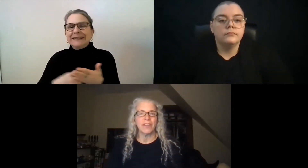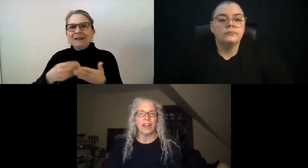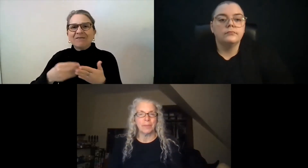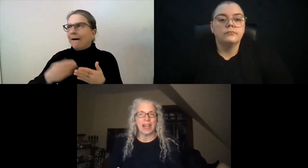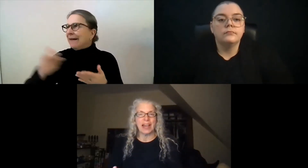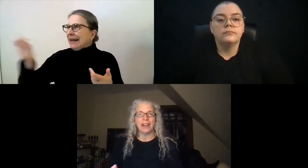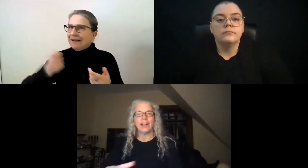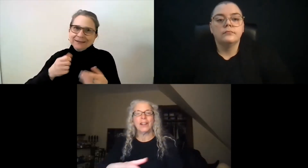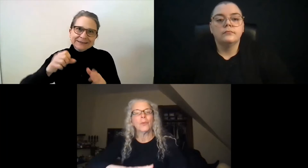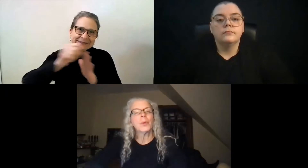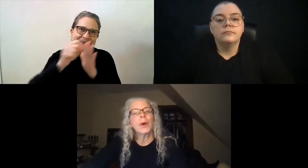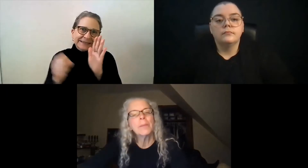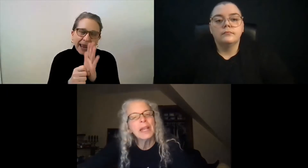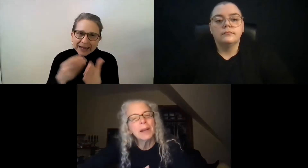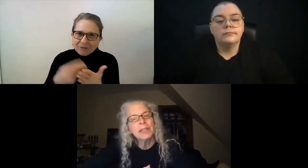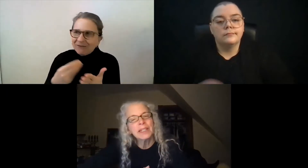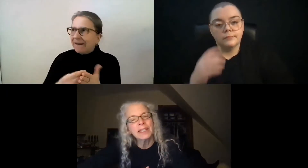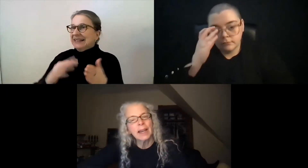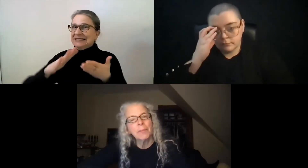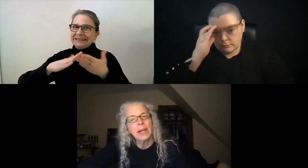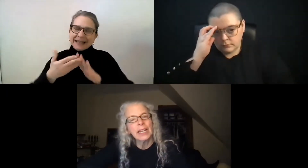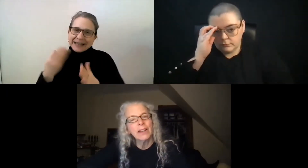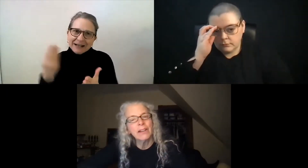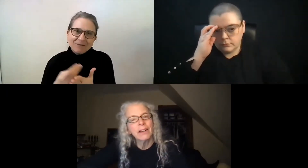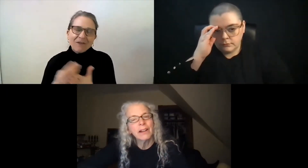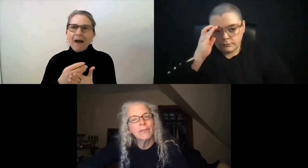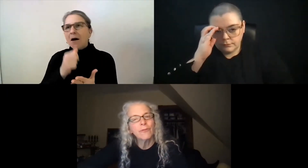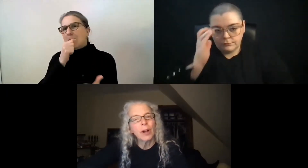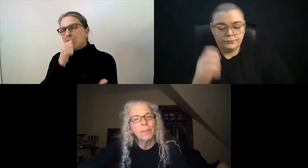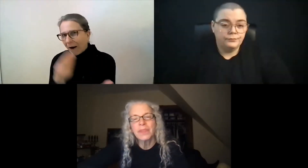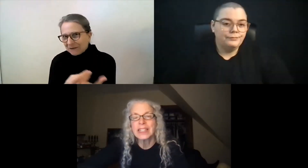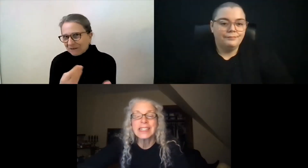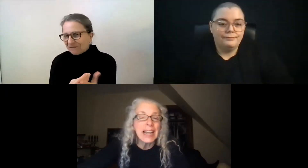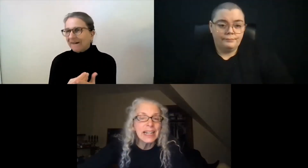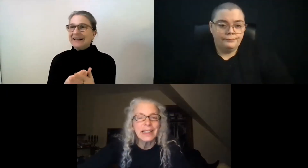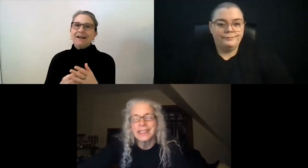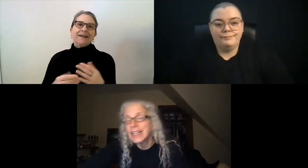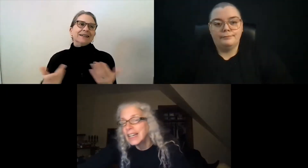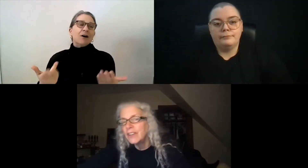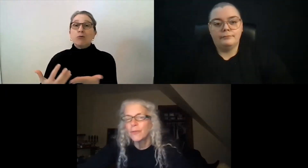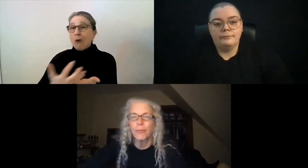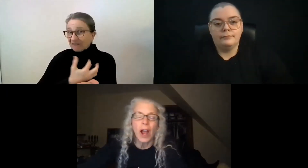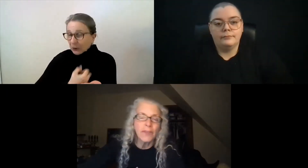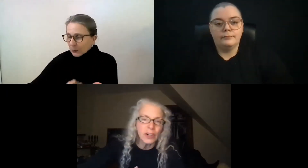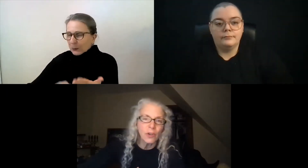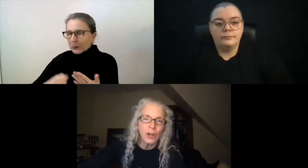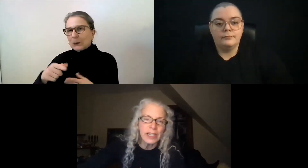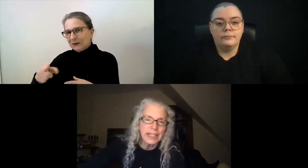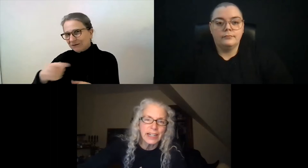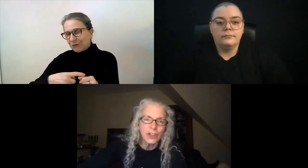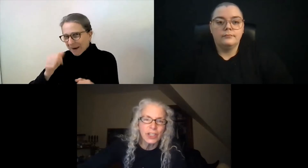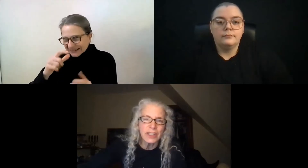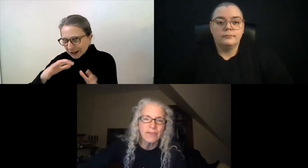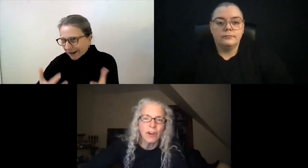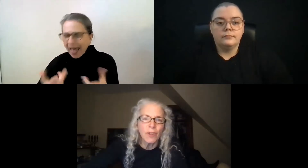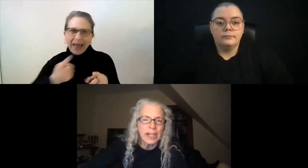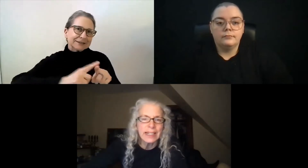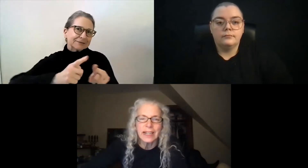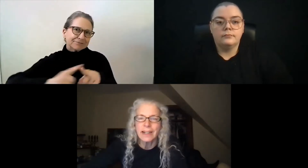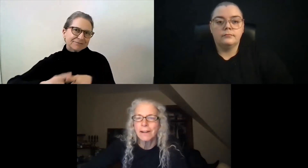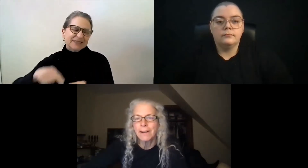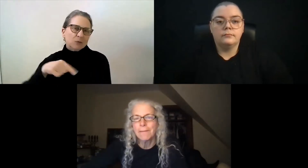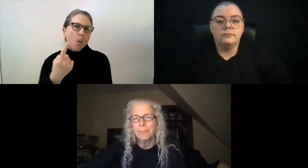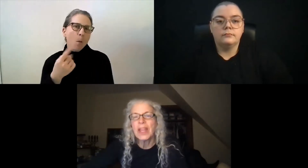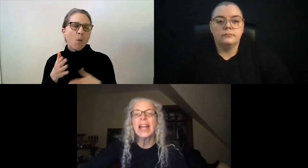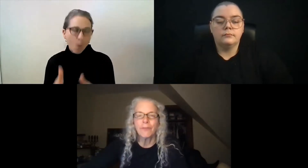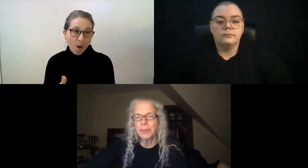hoping to develop that. We want to be able to get money from the state, the city, from private organizations, fundraising,